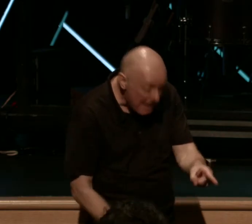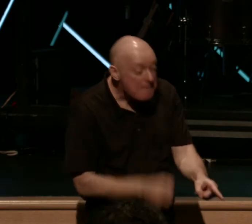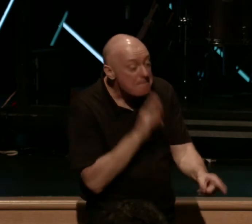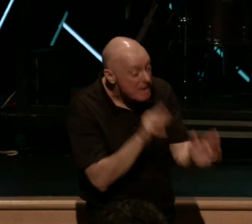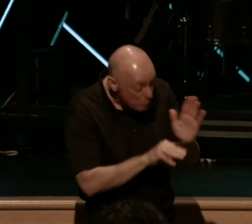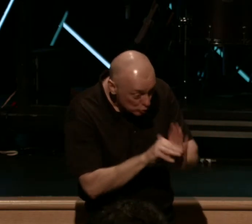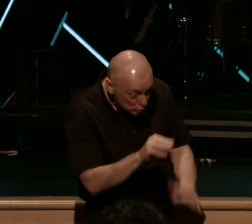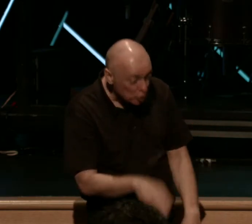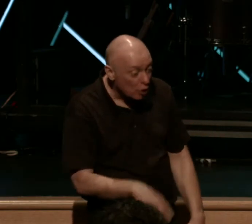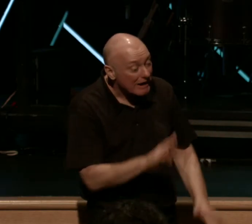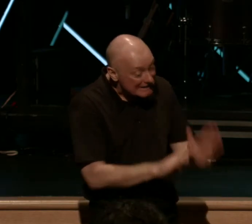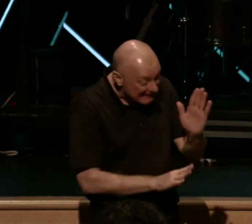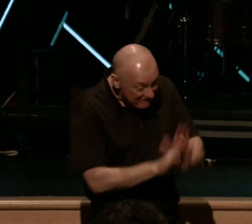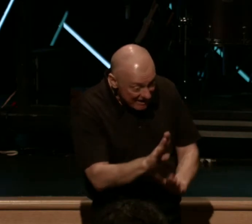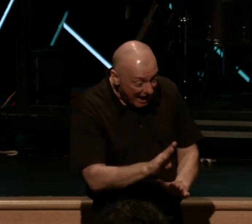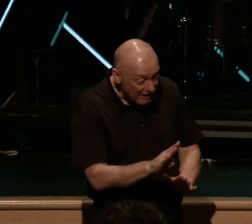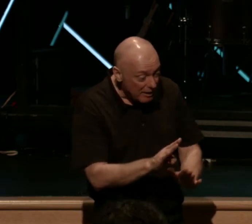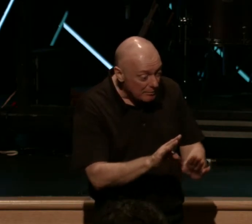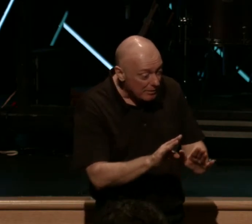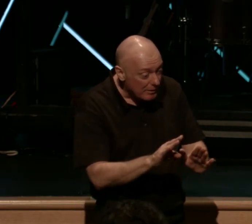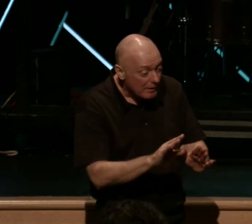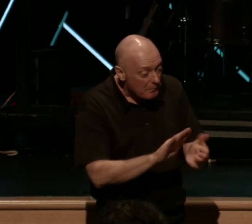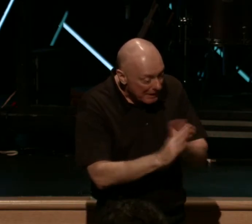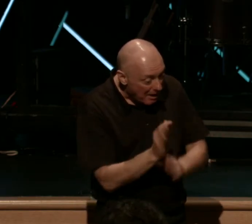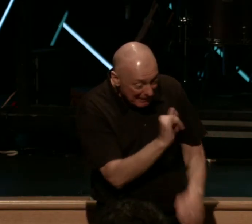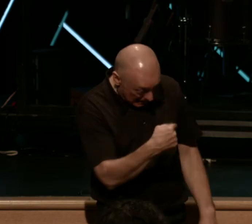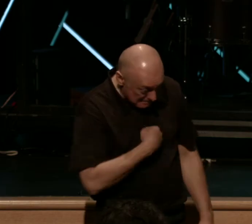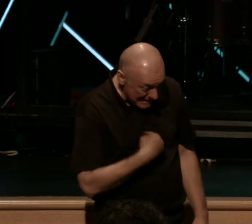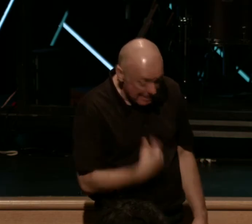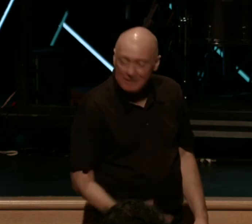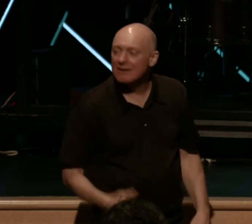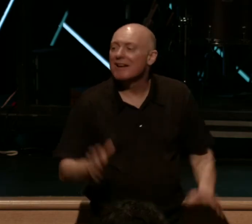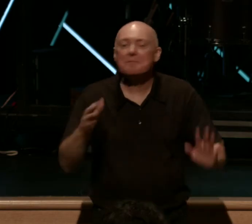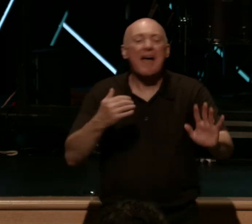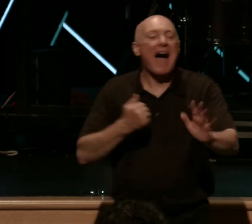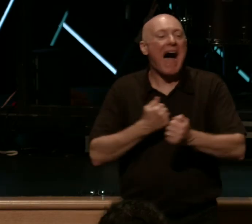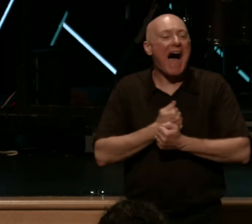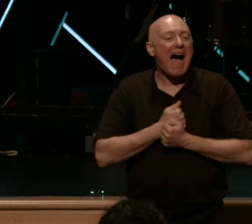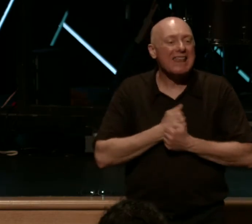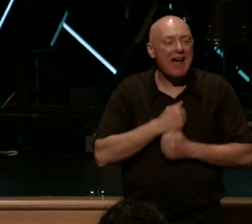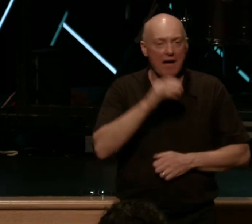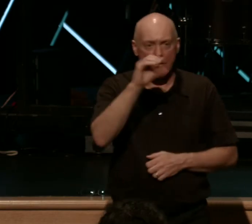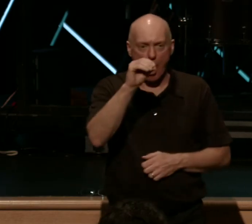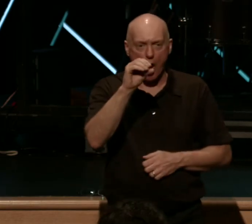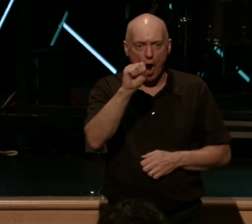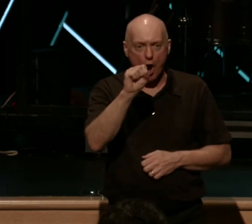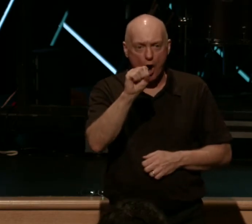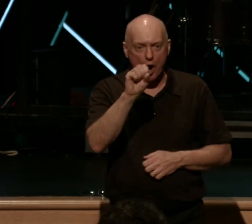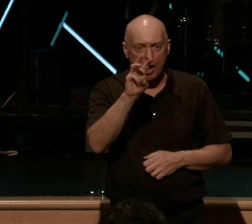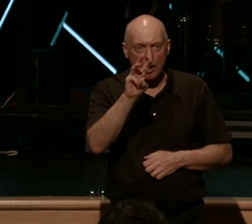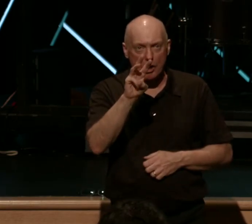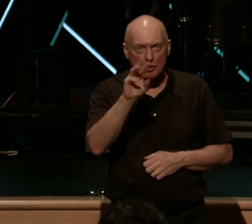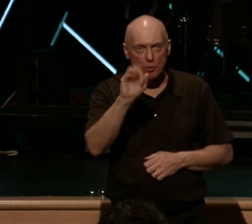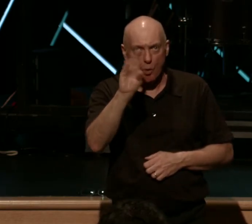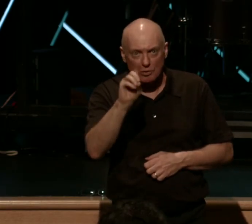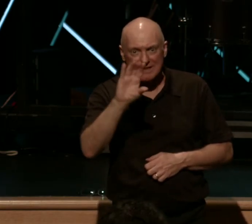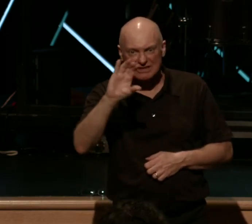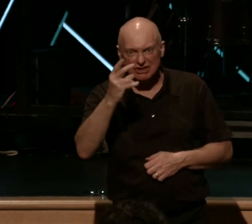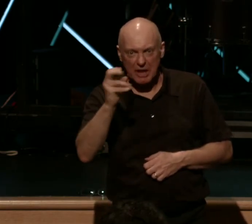I want you to develop into the image of who I am. I love what Oswald Chambers said, and I'll leave you with this, and then we'll move on.